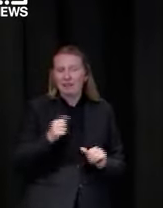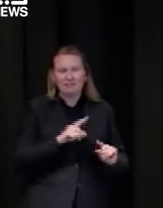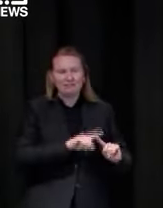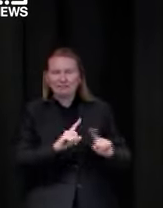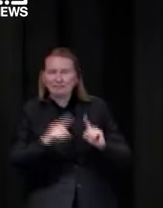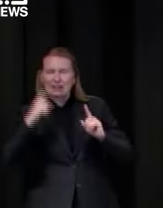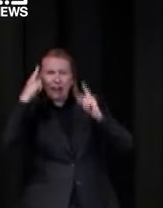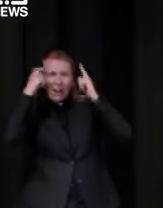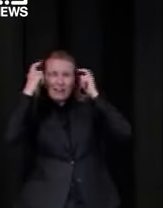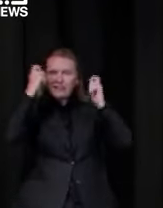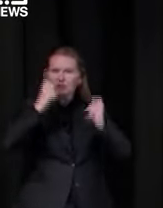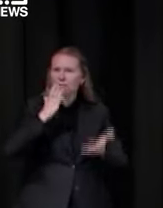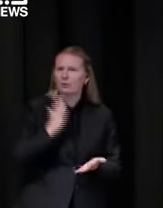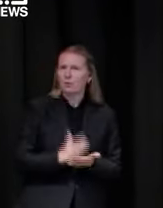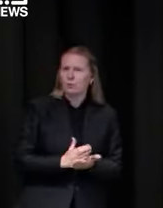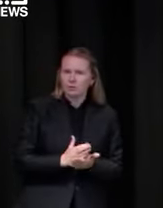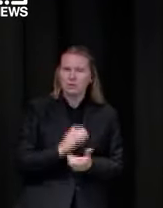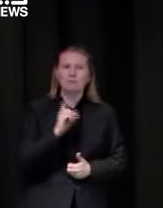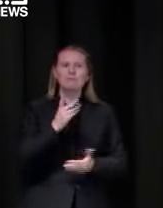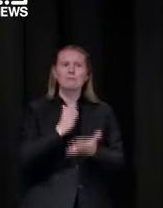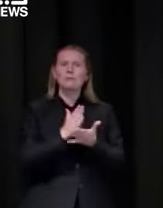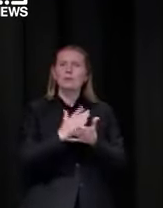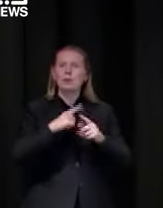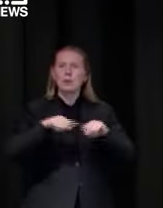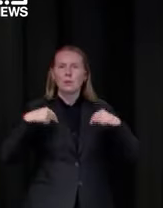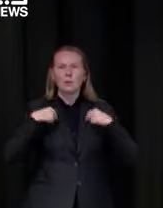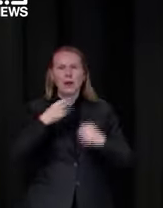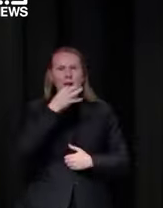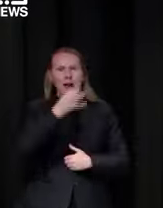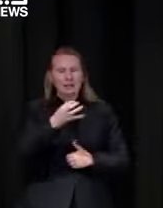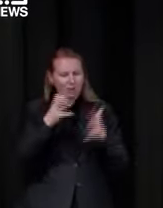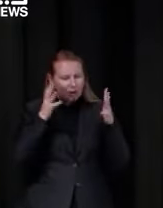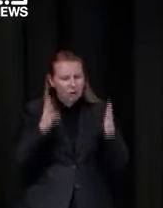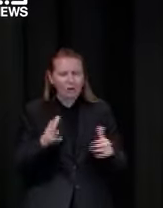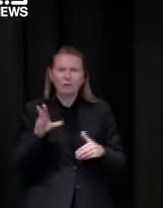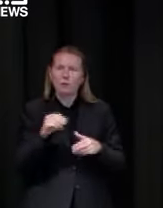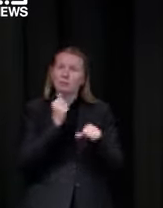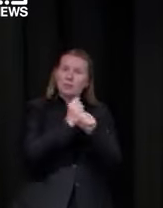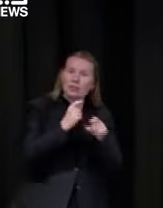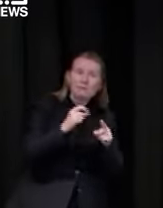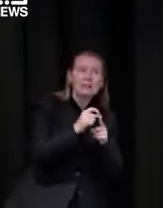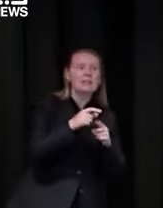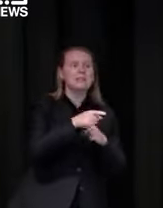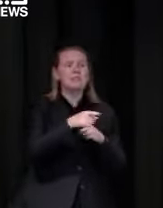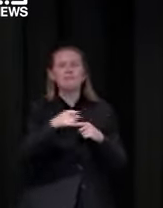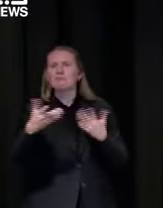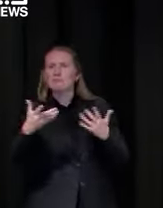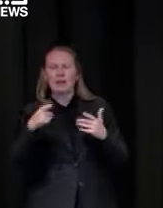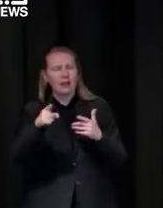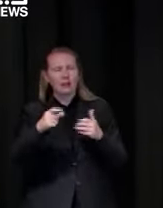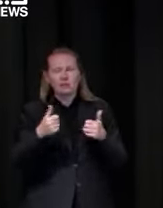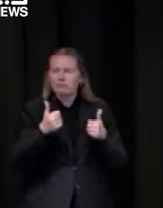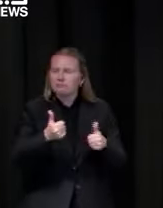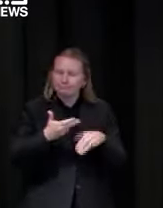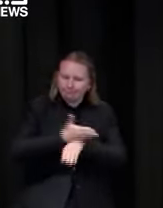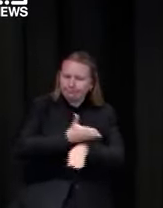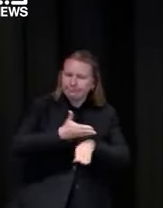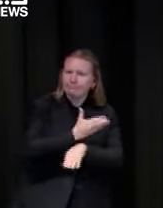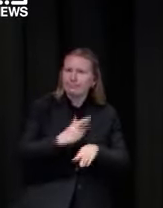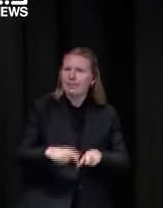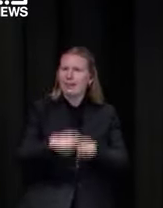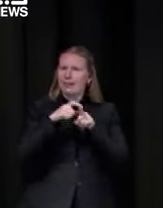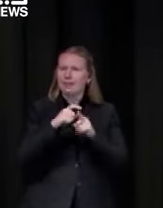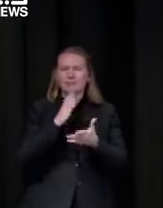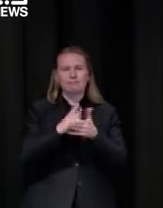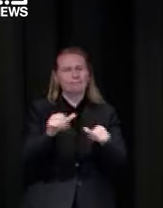but we're still asking like right now we're asking a lot of our gps and i don't want to be in any way detracting from the work that they're doing um they're doing a great